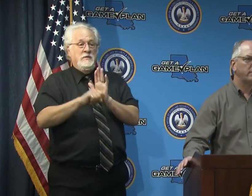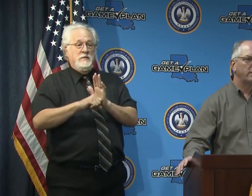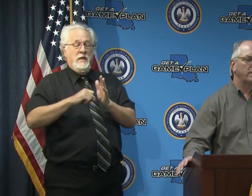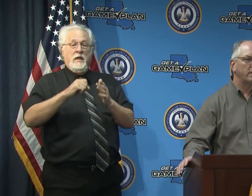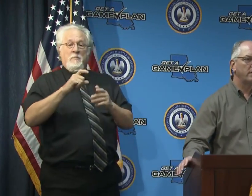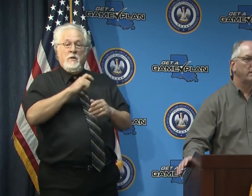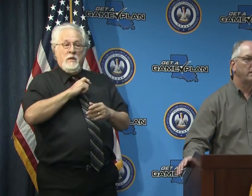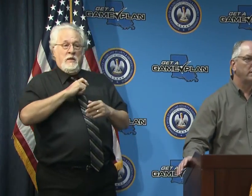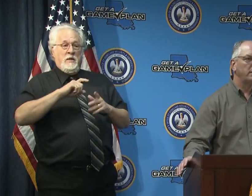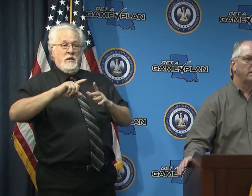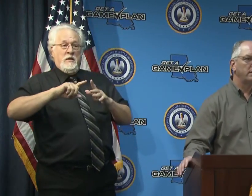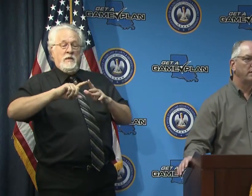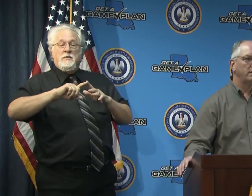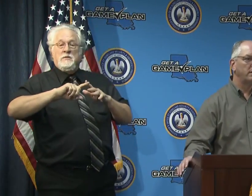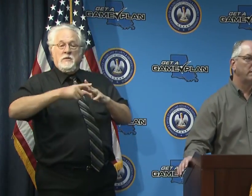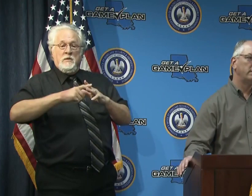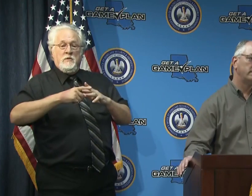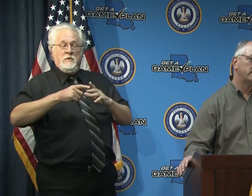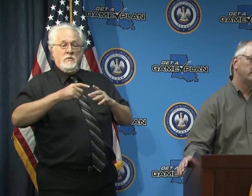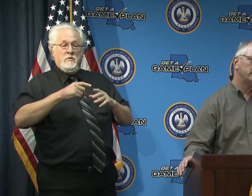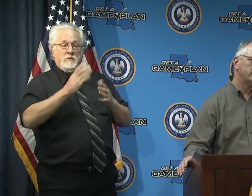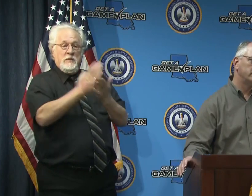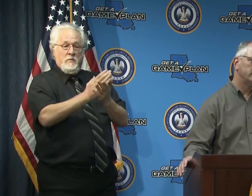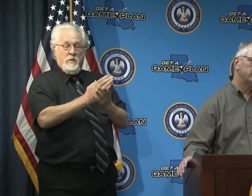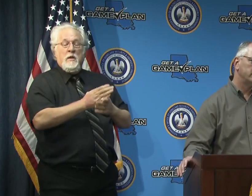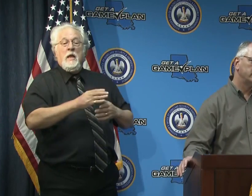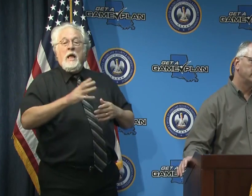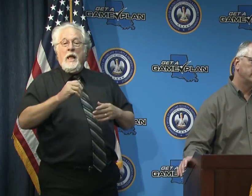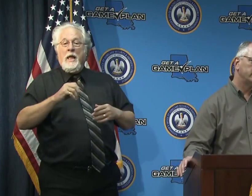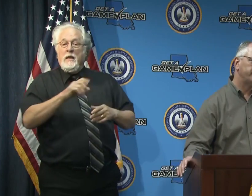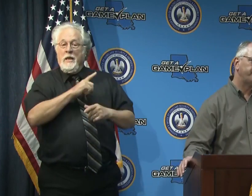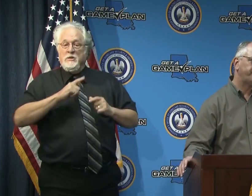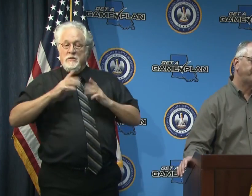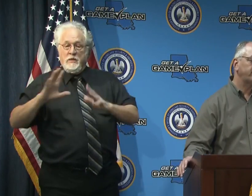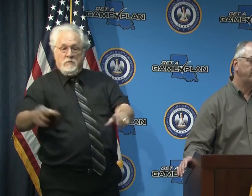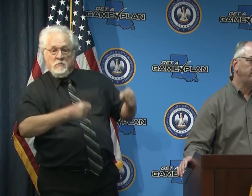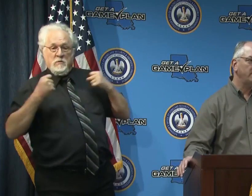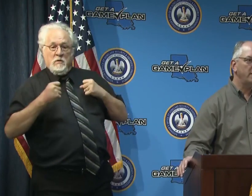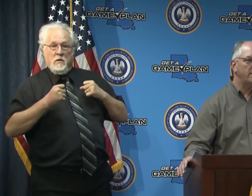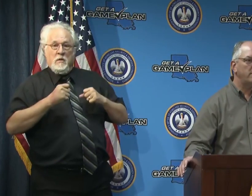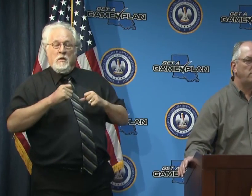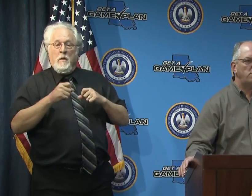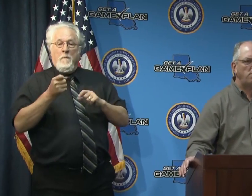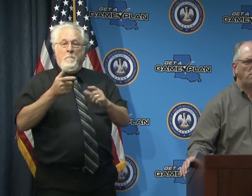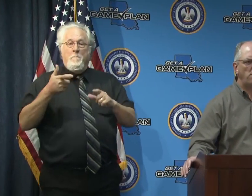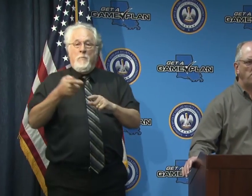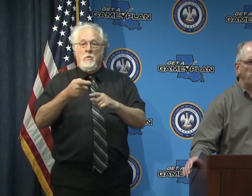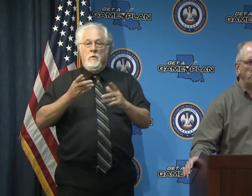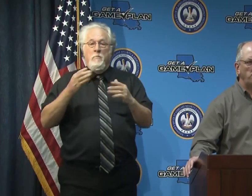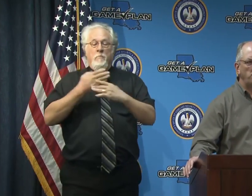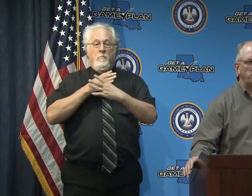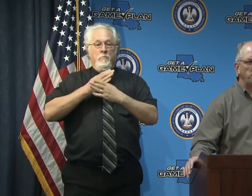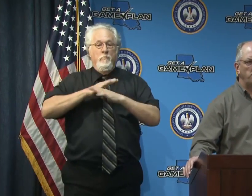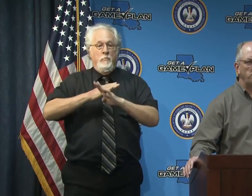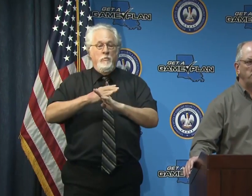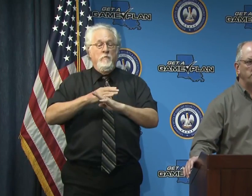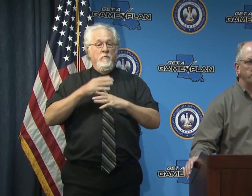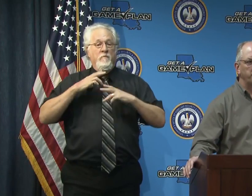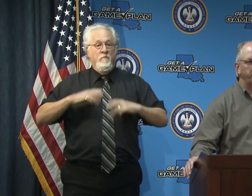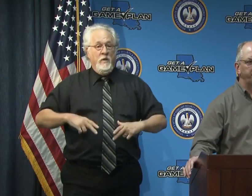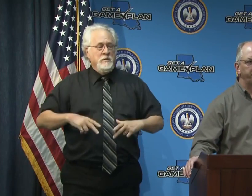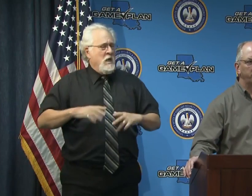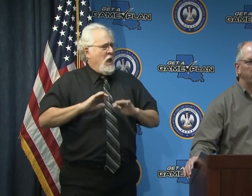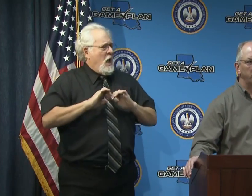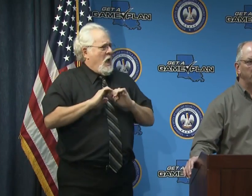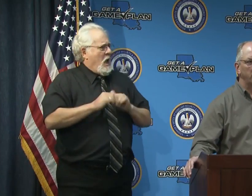grab uh bulletproof vests i don't expect anything like that here but what provision have we made to